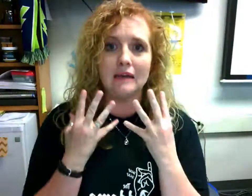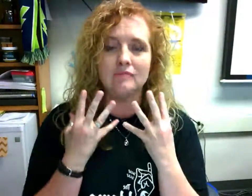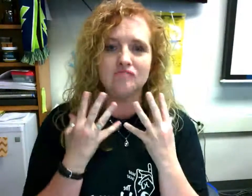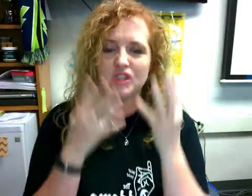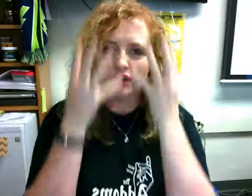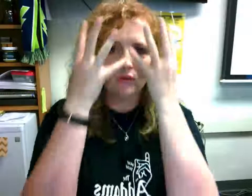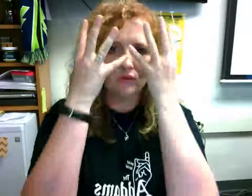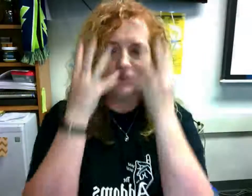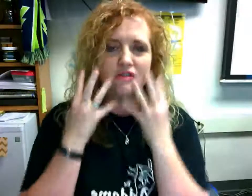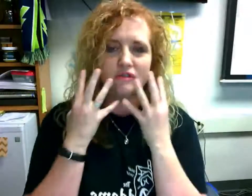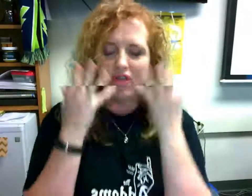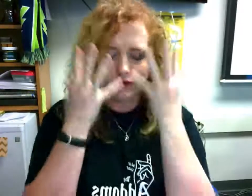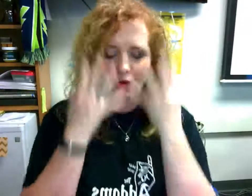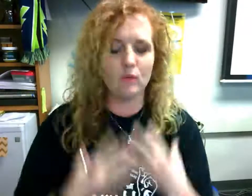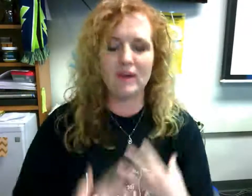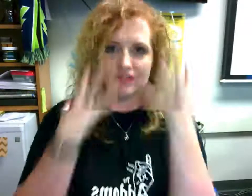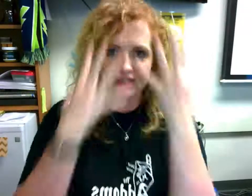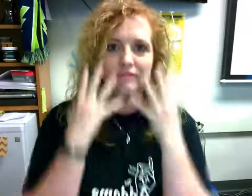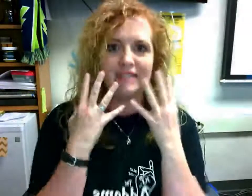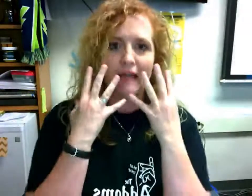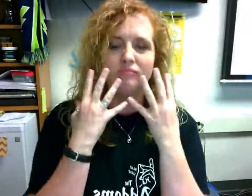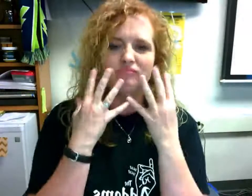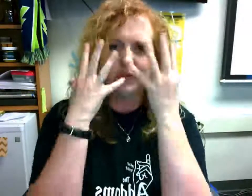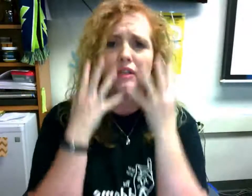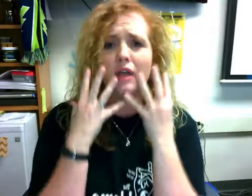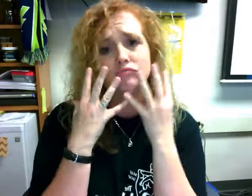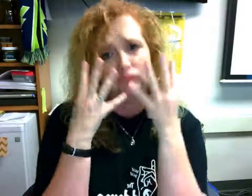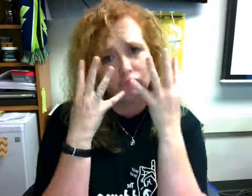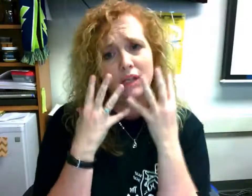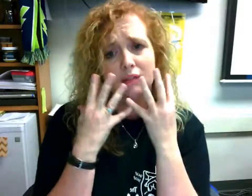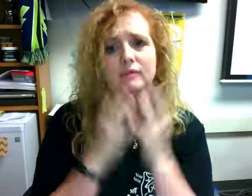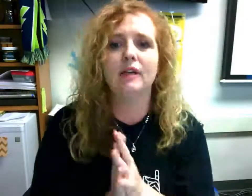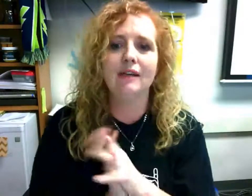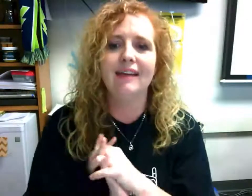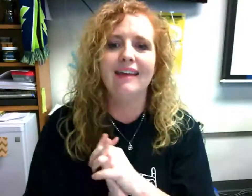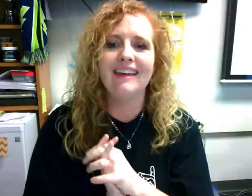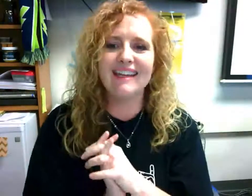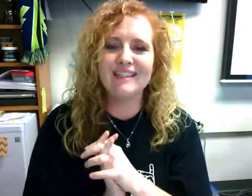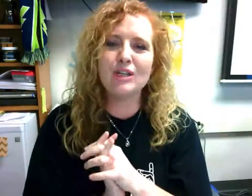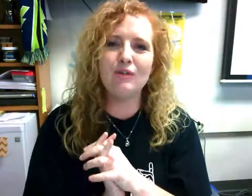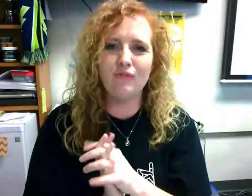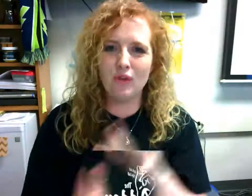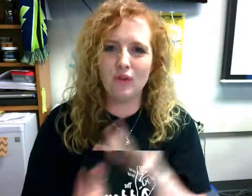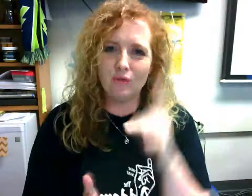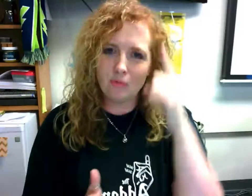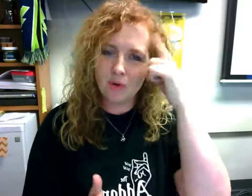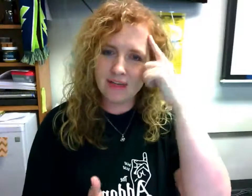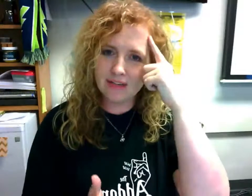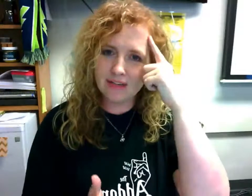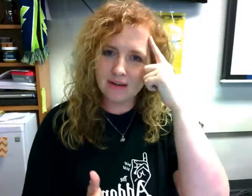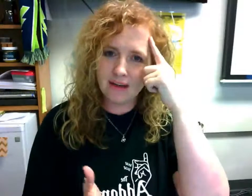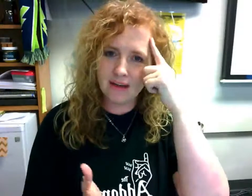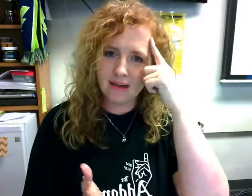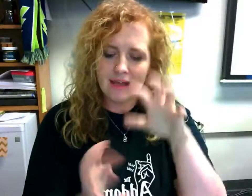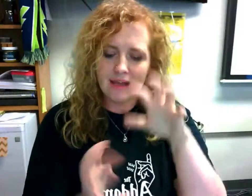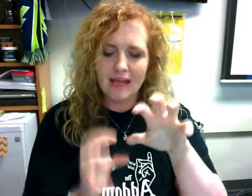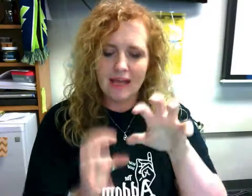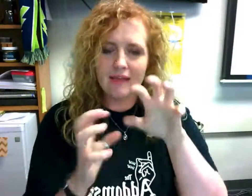just go don't go all the way down just sad sad next is confused point to your head